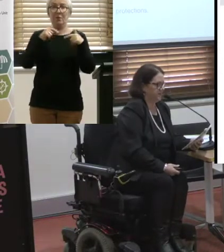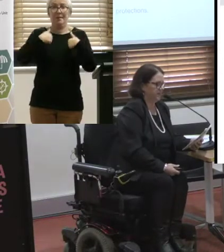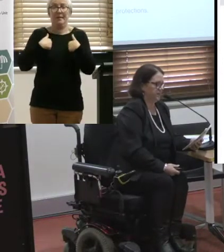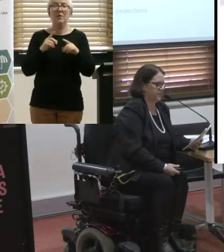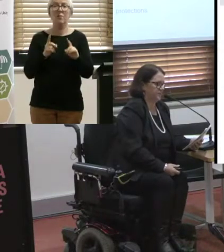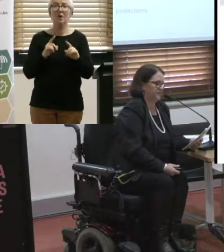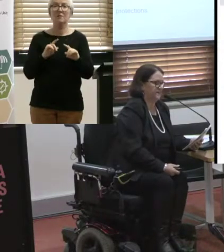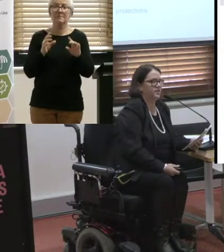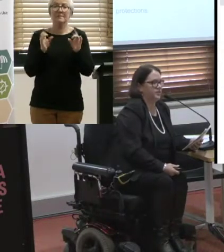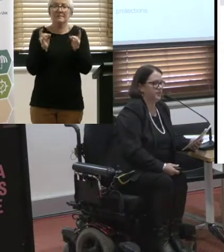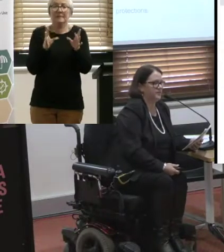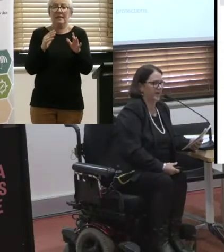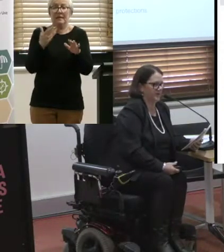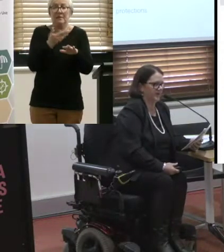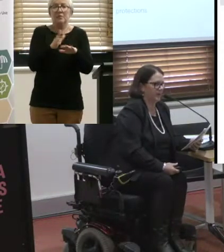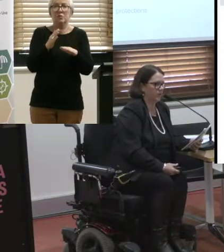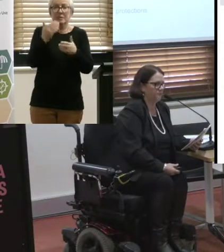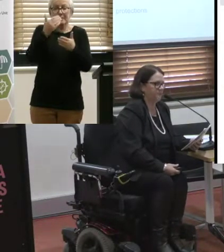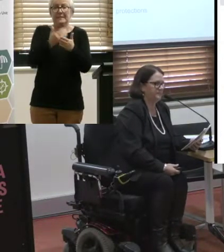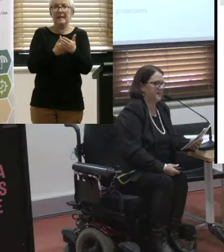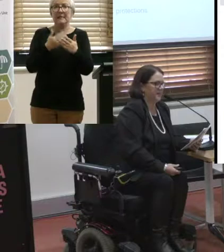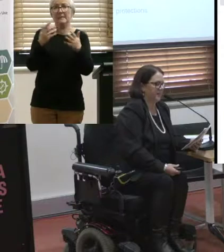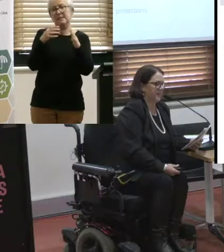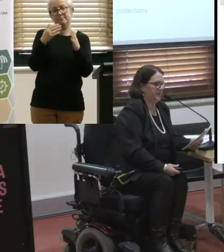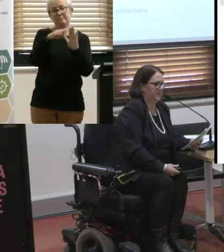think, is the introduction of a safety duties framework.